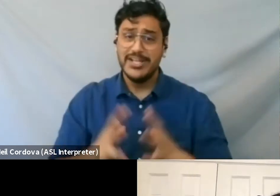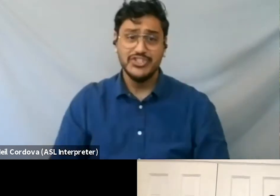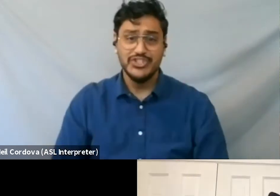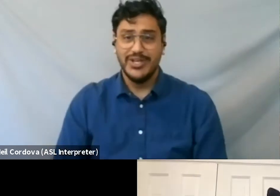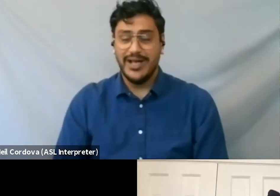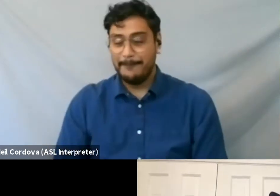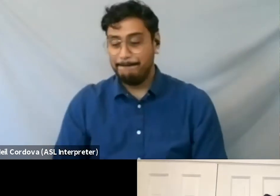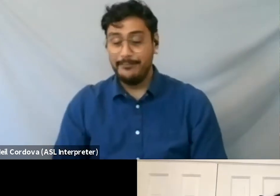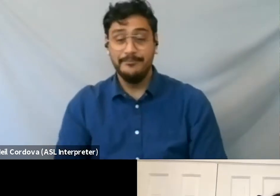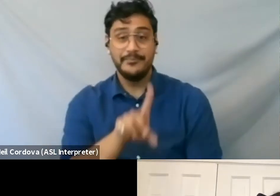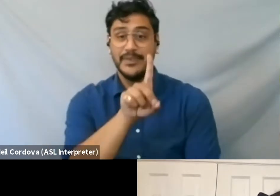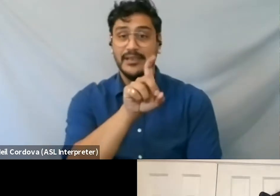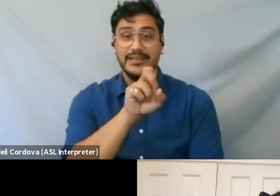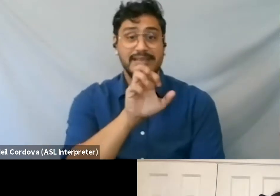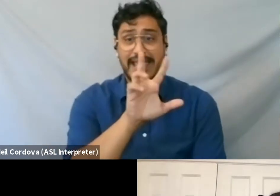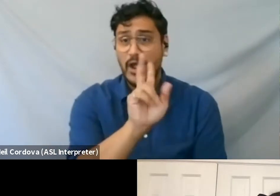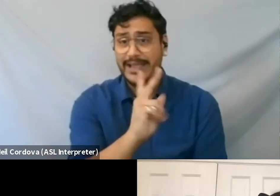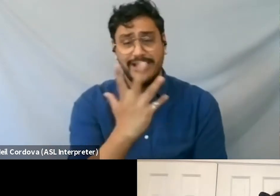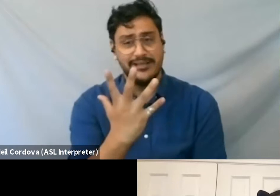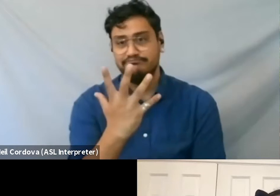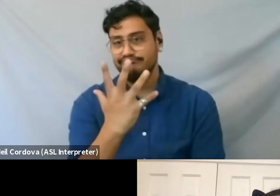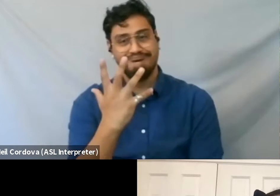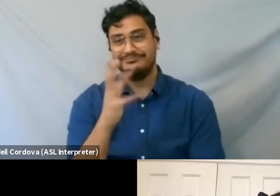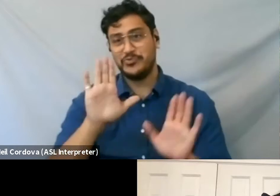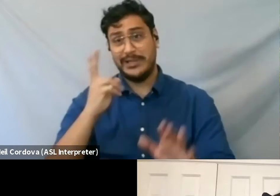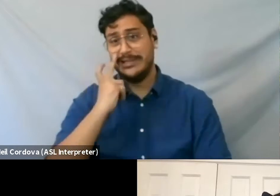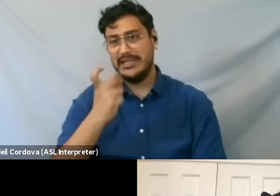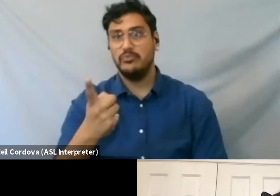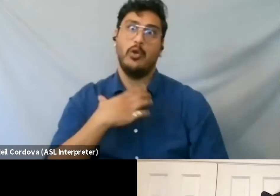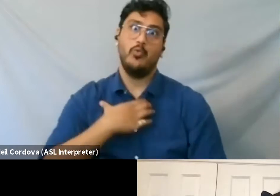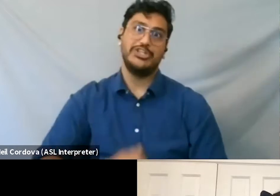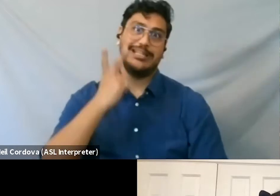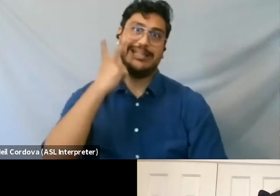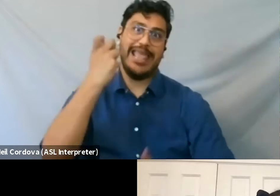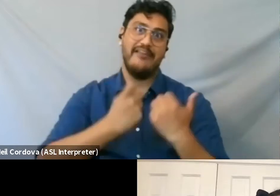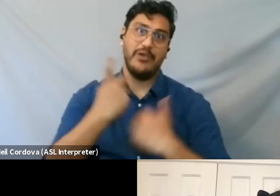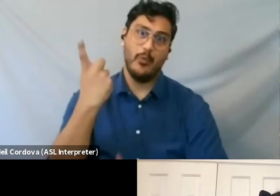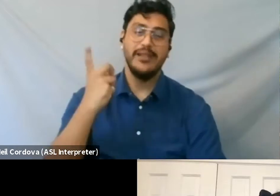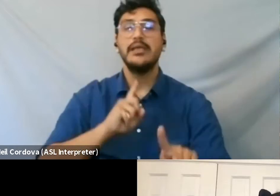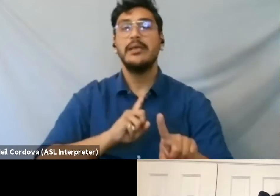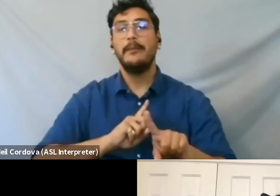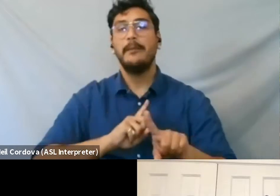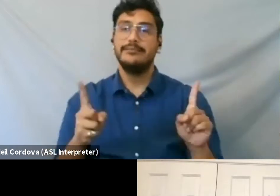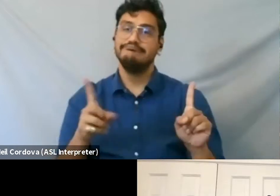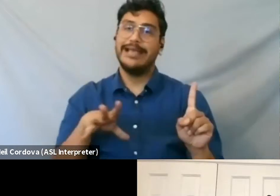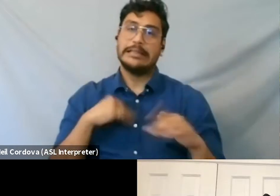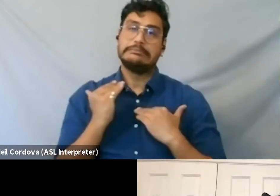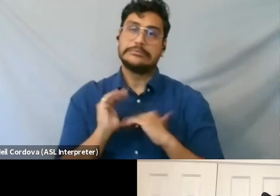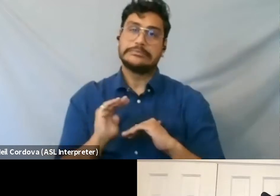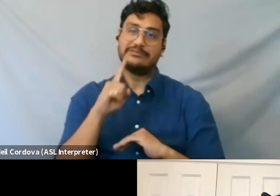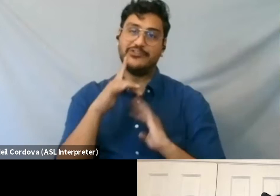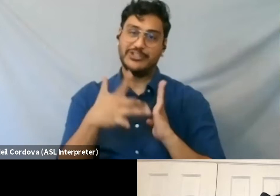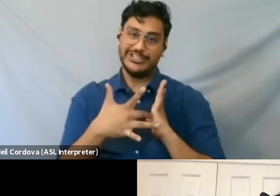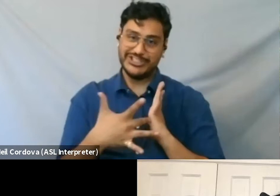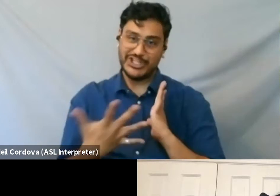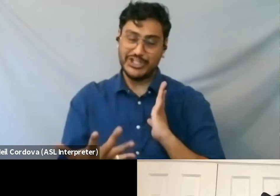Derek, it's so lovely to see you. I wish I could see everyone, but we are accepting the limitations of our technology. I would also like